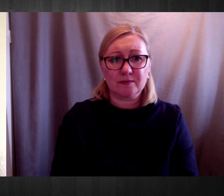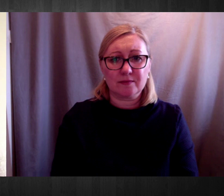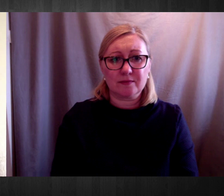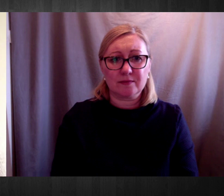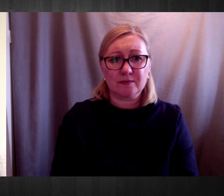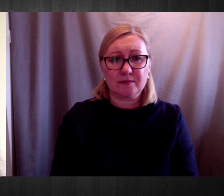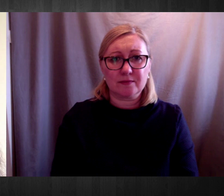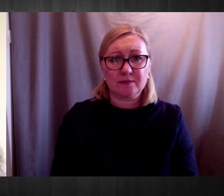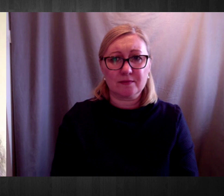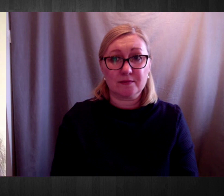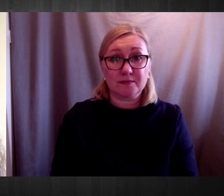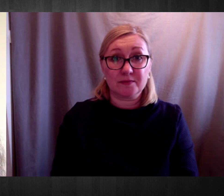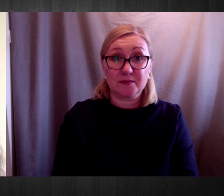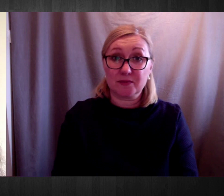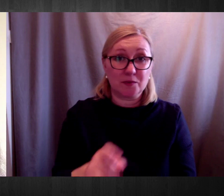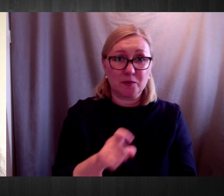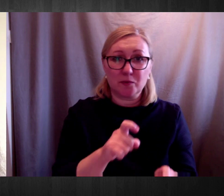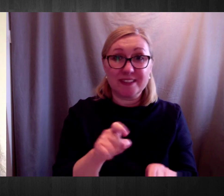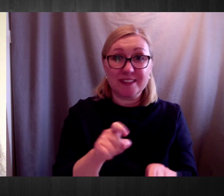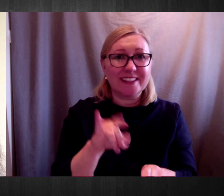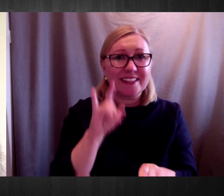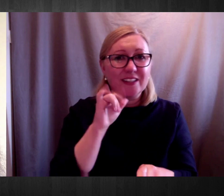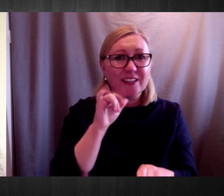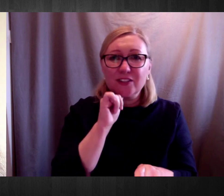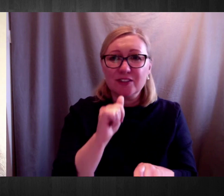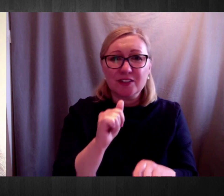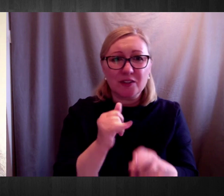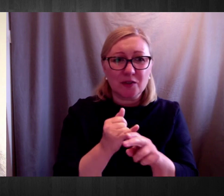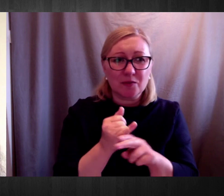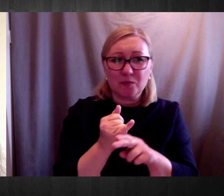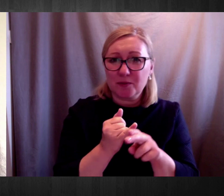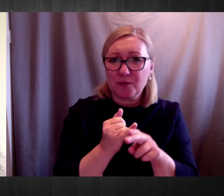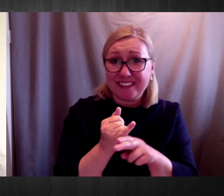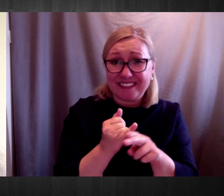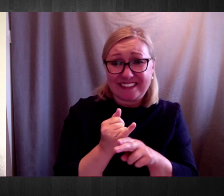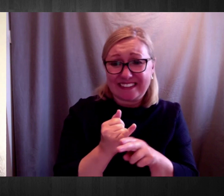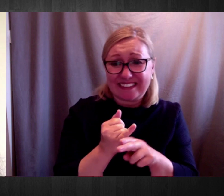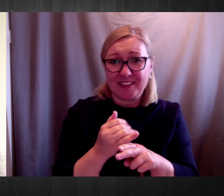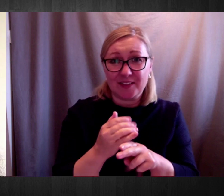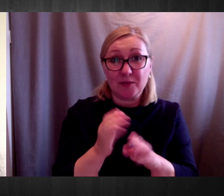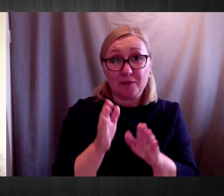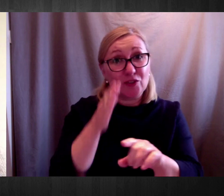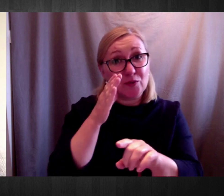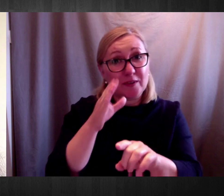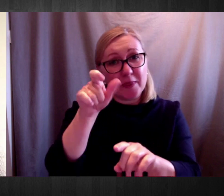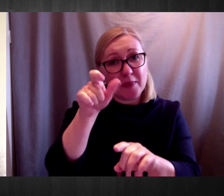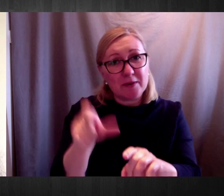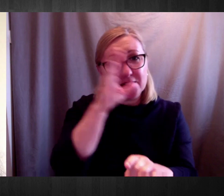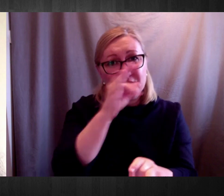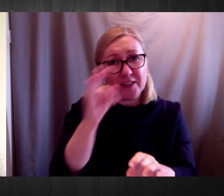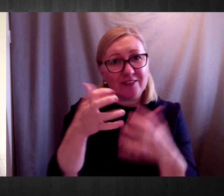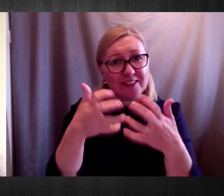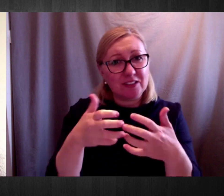particularly in disability residential settings. I've also been really pleased to engage with colleagues who are disability